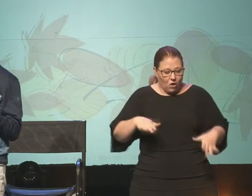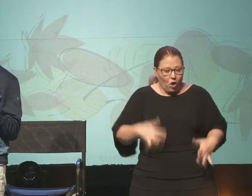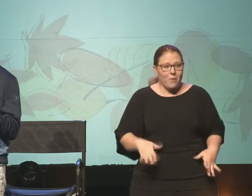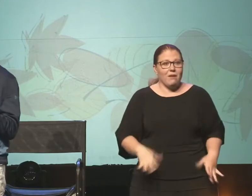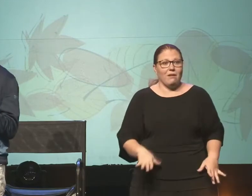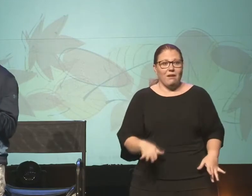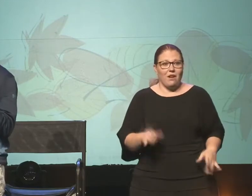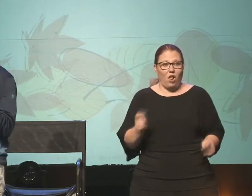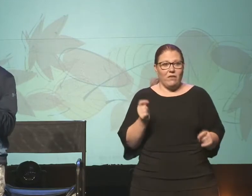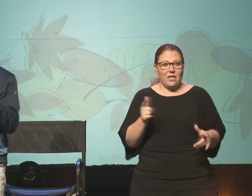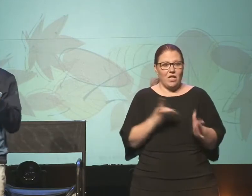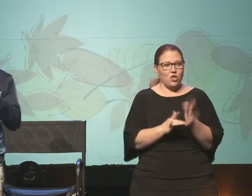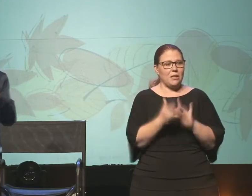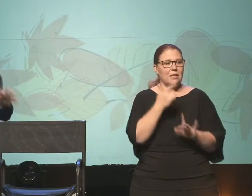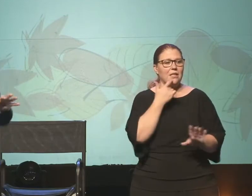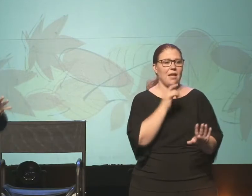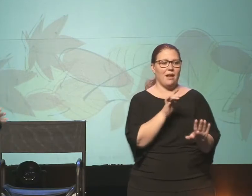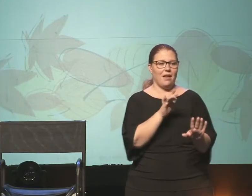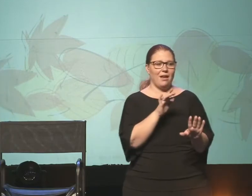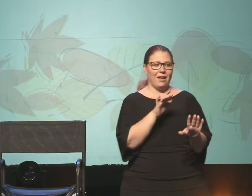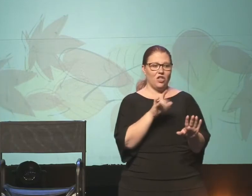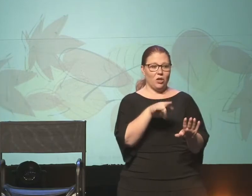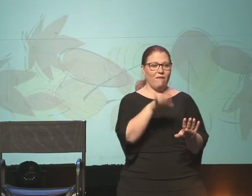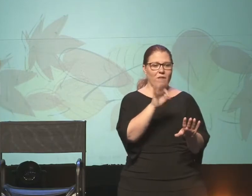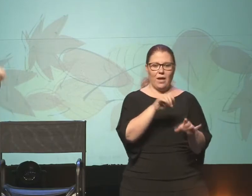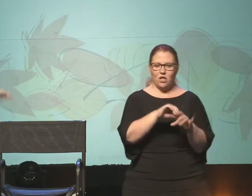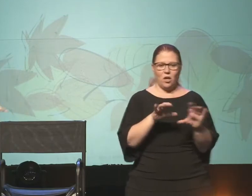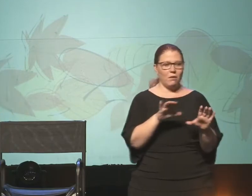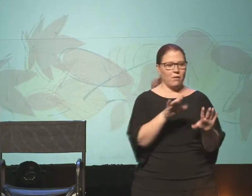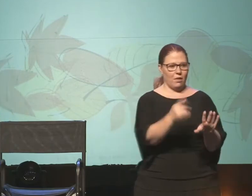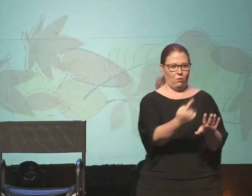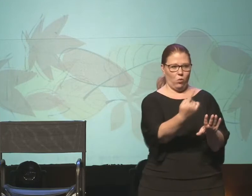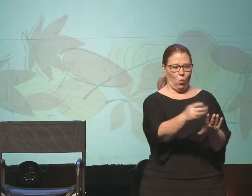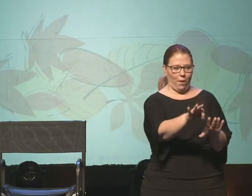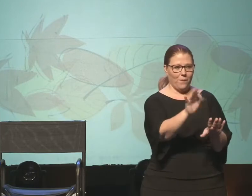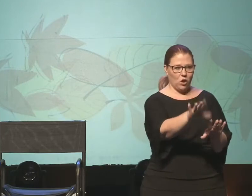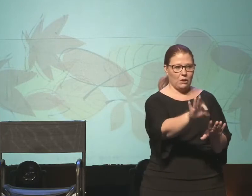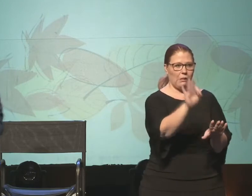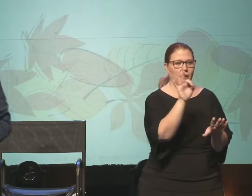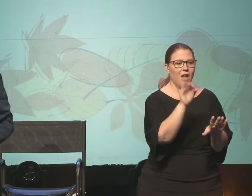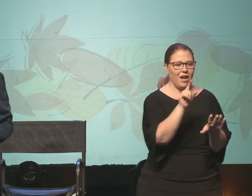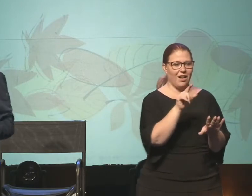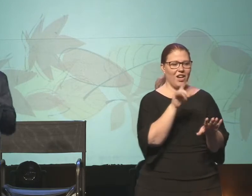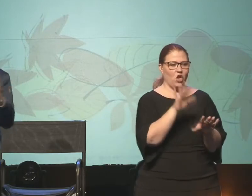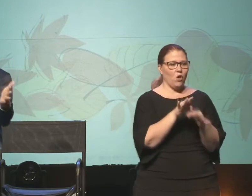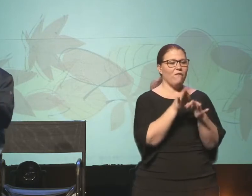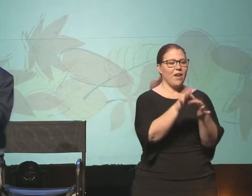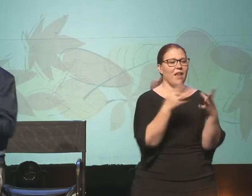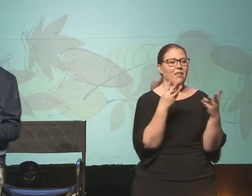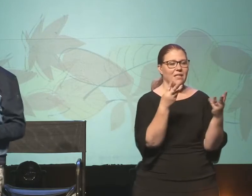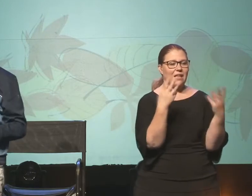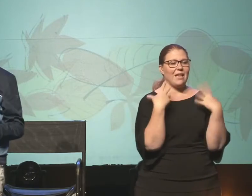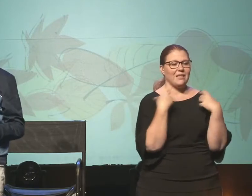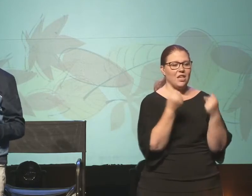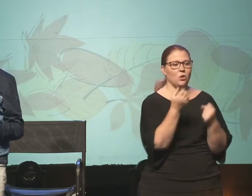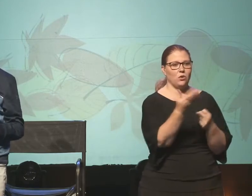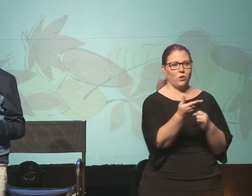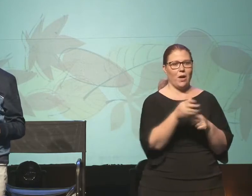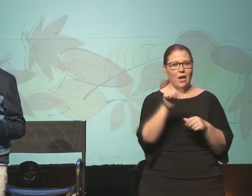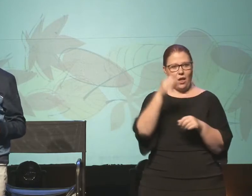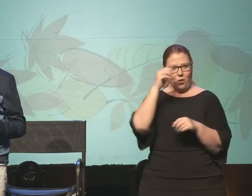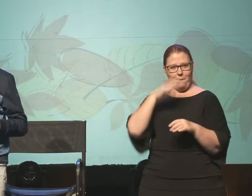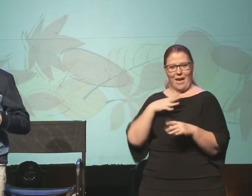sudden we have Jesus finding her in the crowd and saying, your faith has said she reached out. Then we have another man healed from blindness